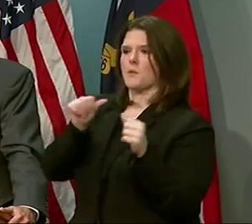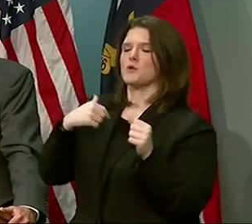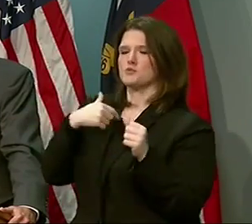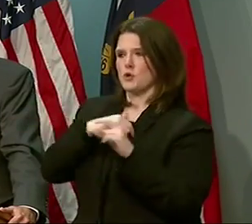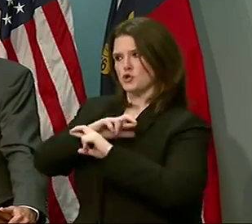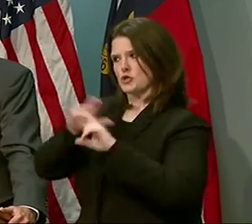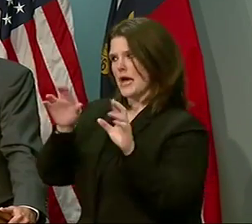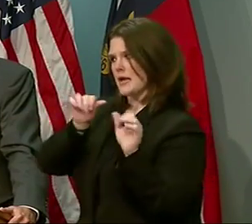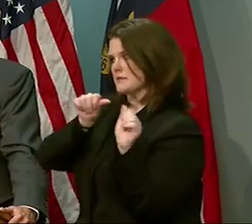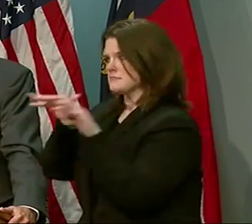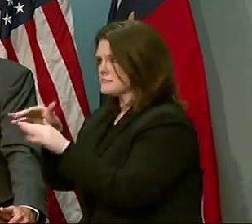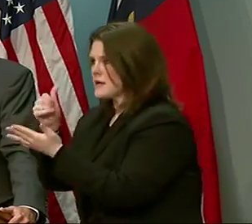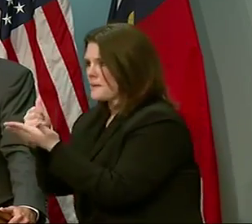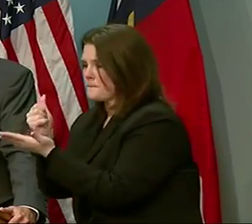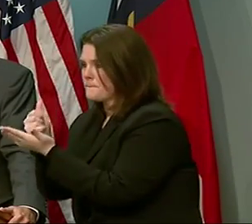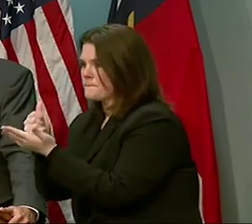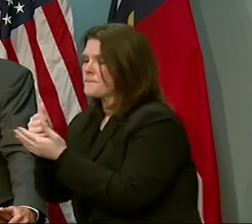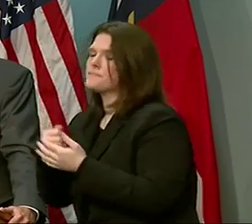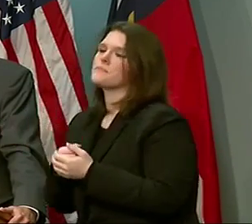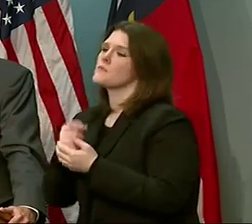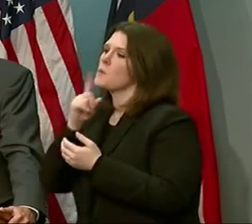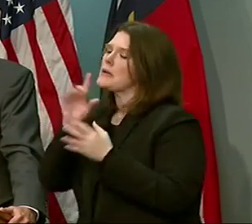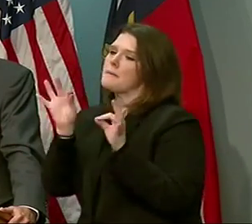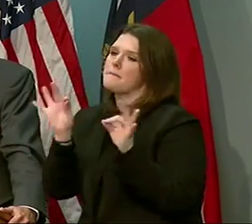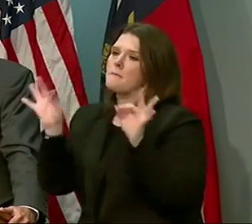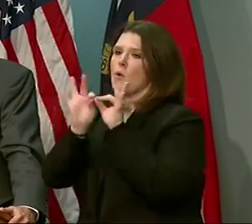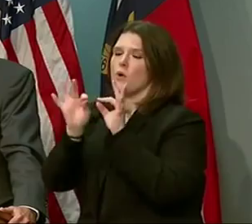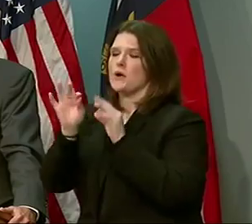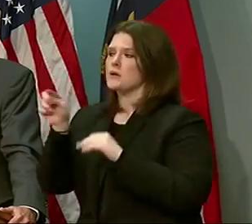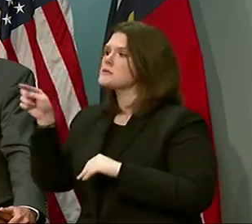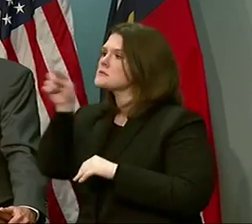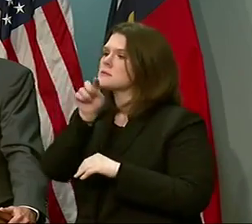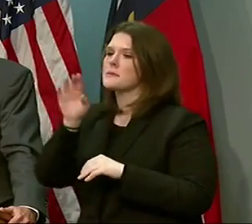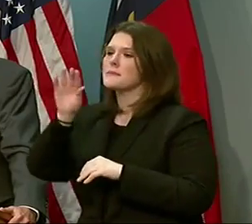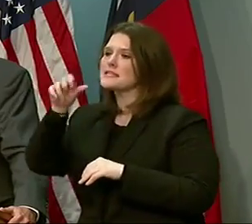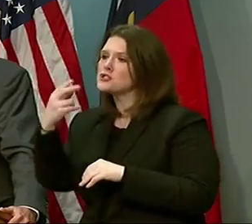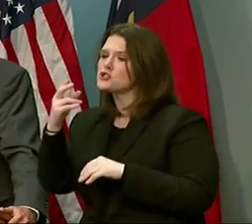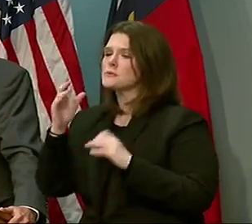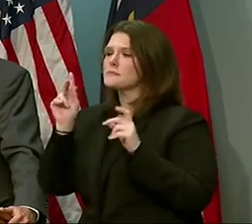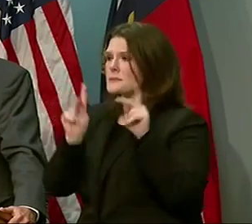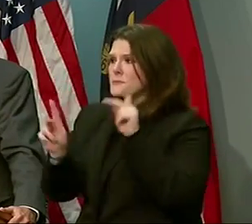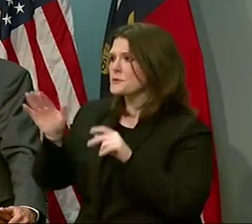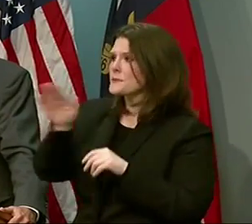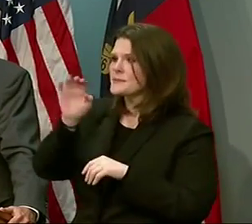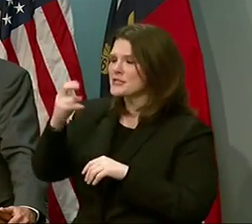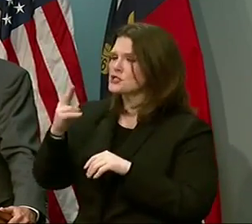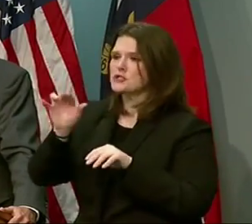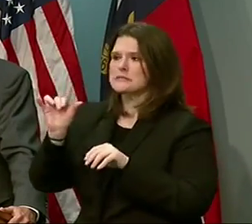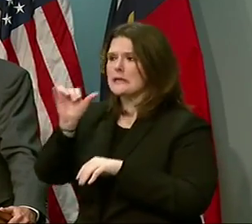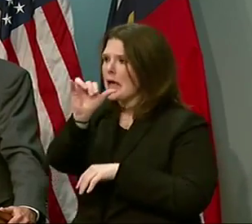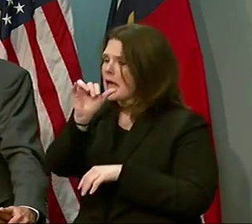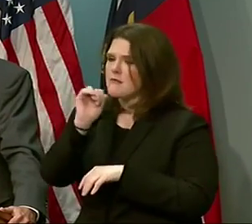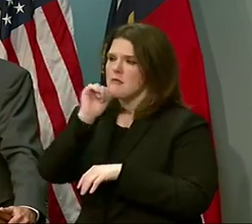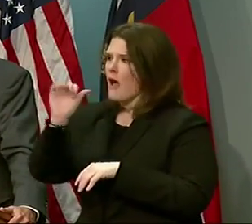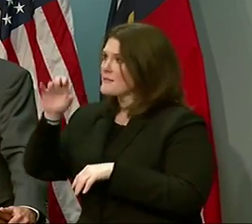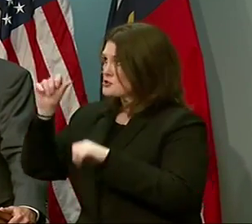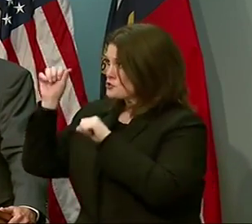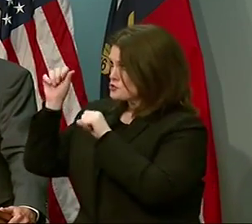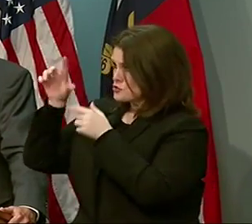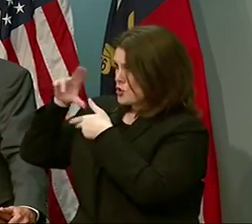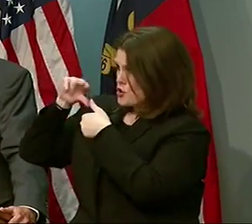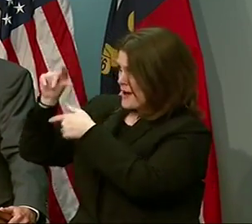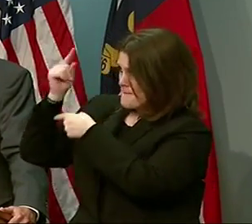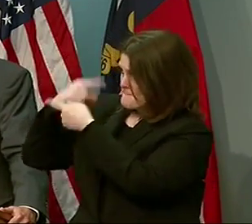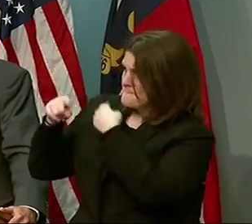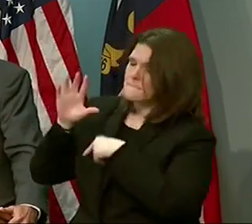evacuate. We want to urge still citizens, especially on the beaches, to stay off the beaches when the storm comes.